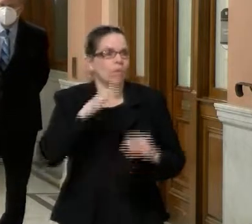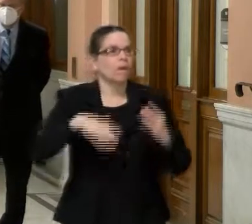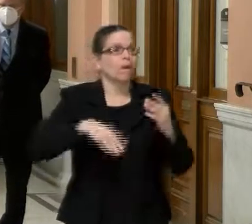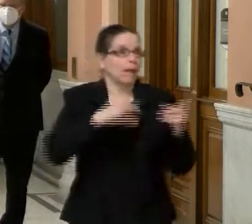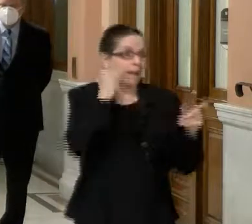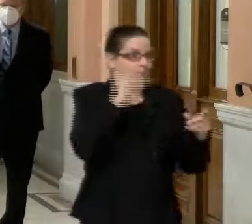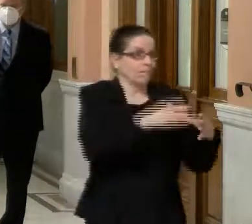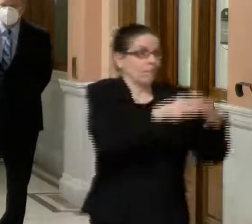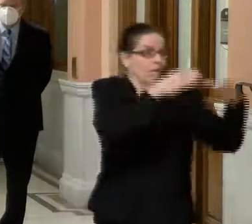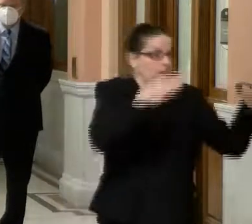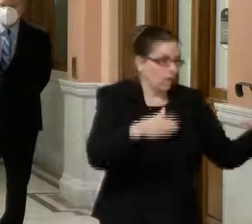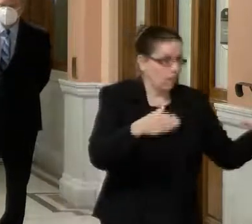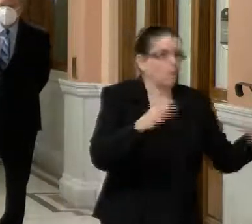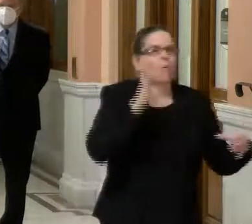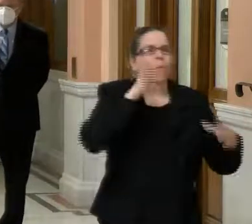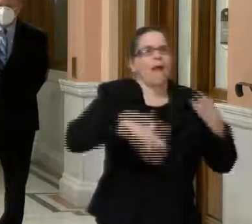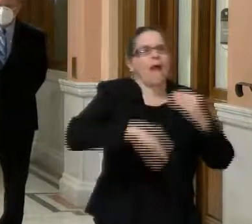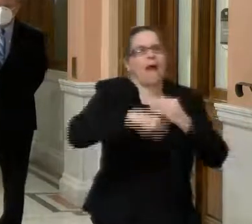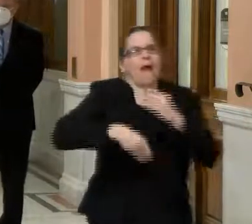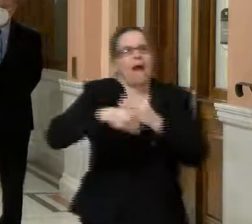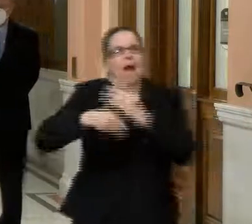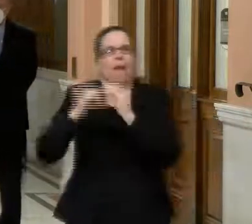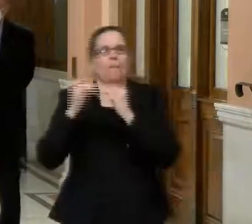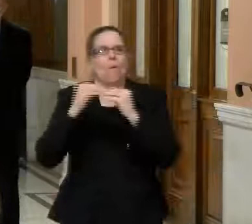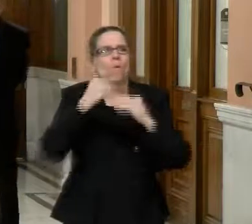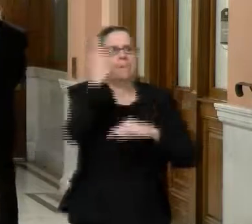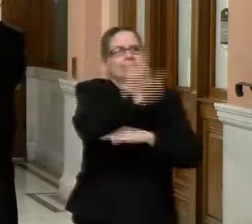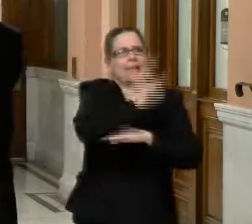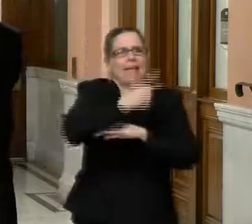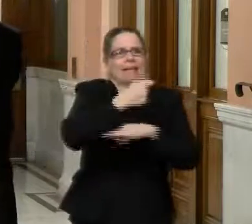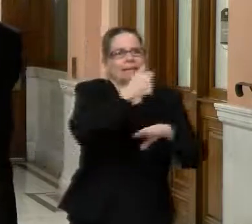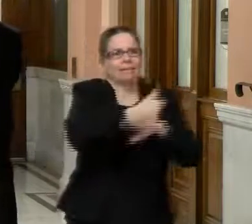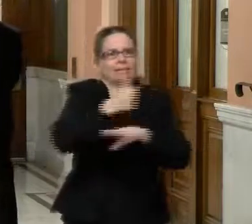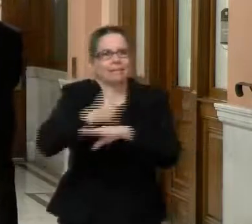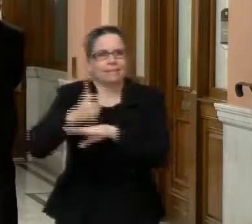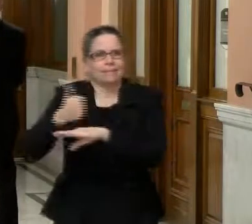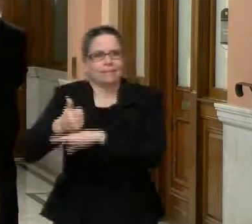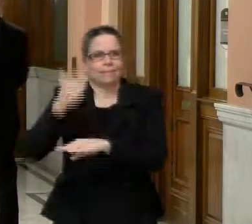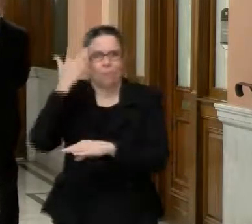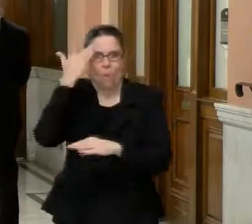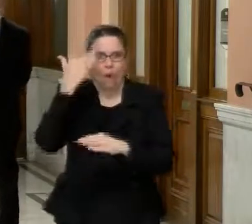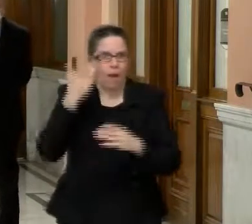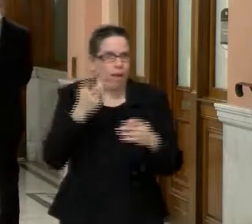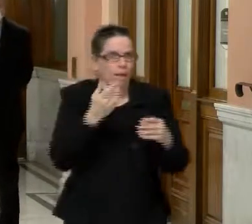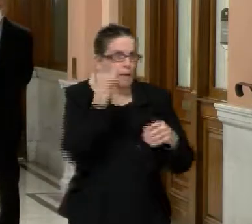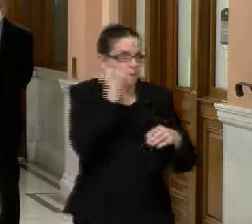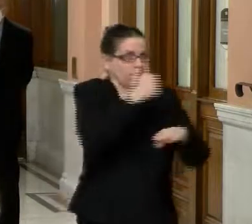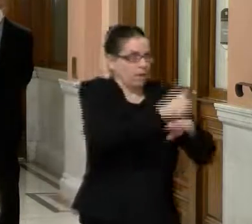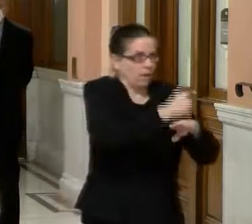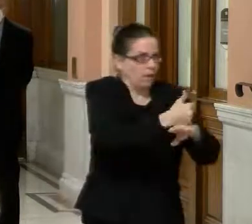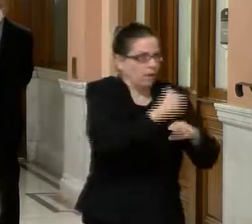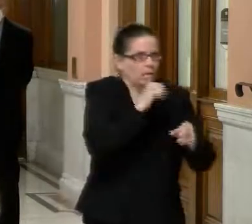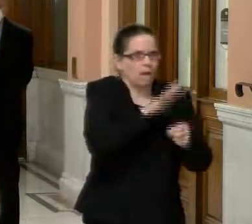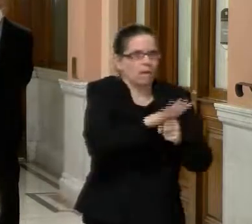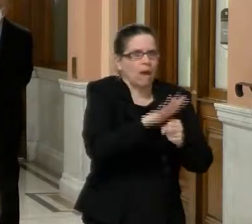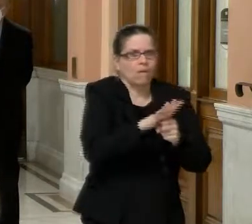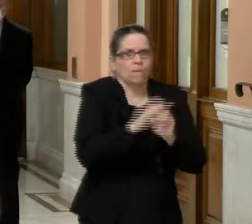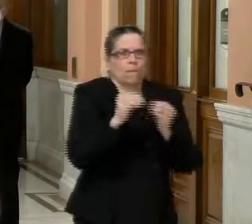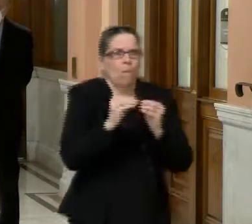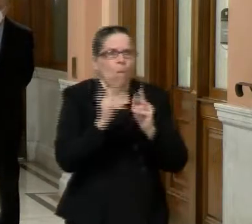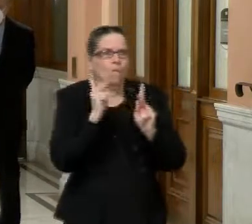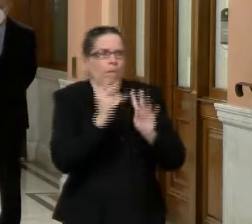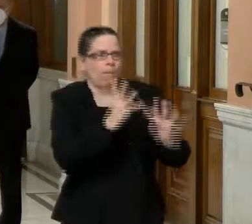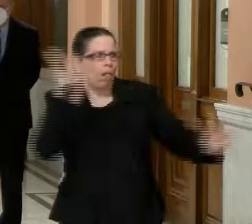as the funnel opens up, with larger categories, uh, of, um, employees and workers, uh,